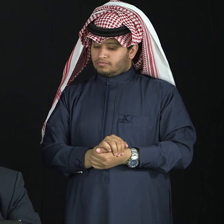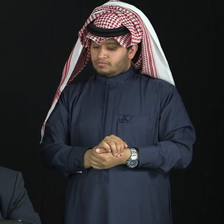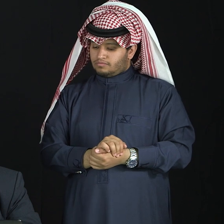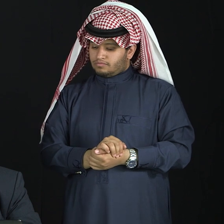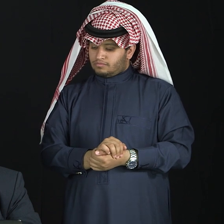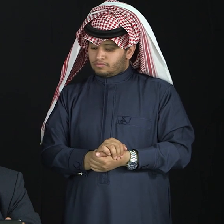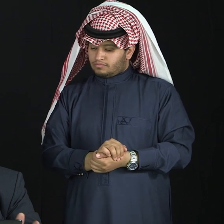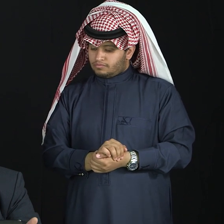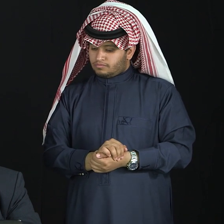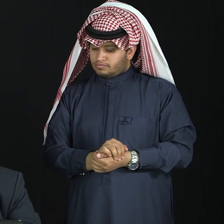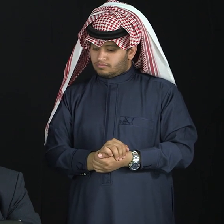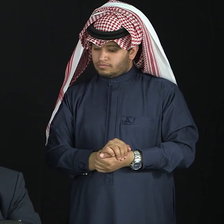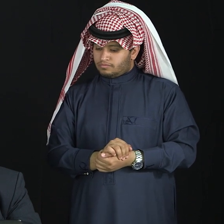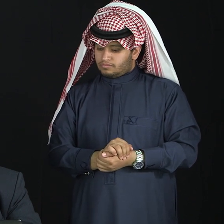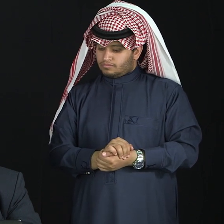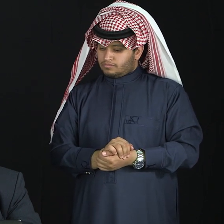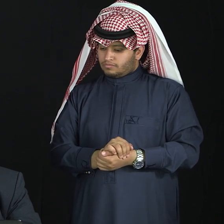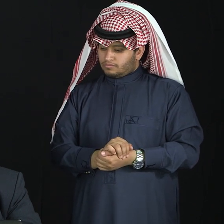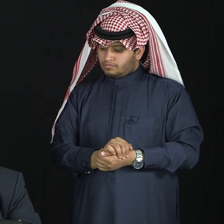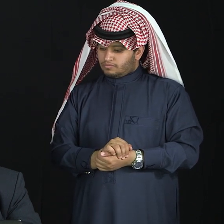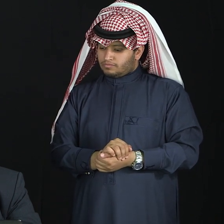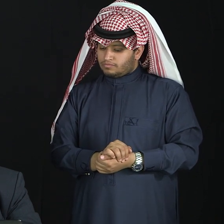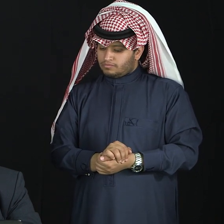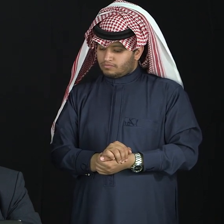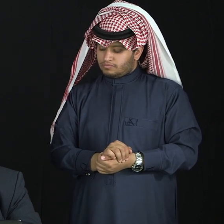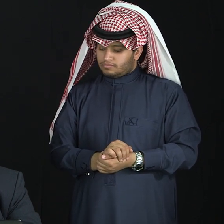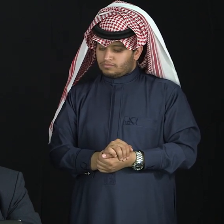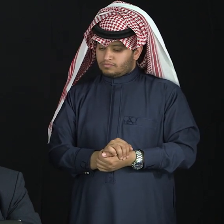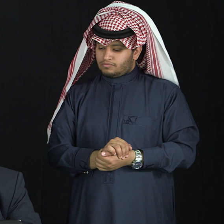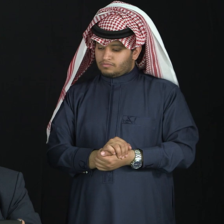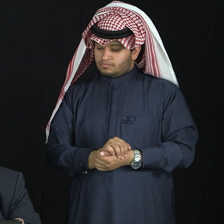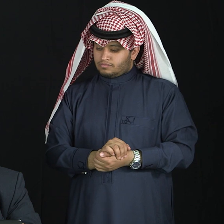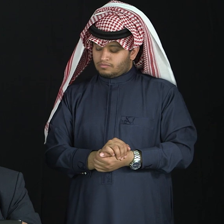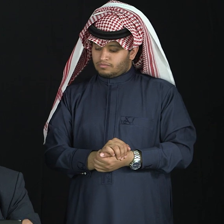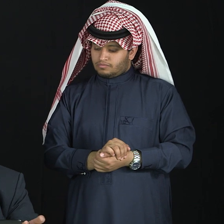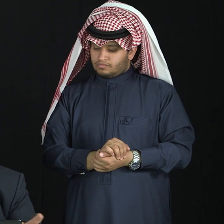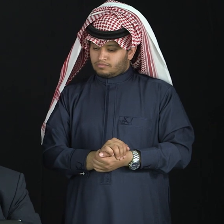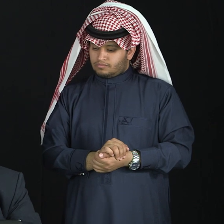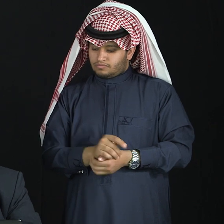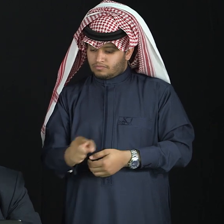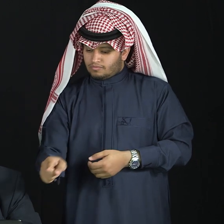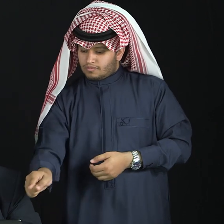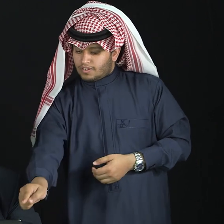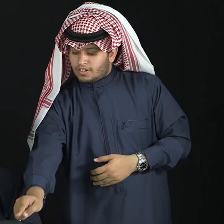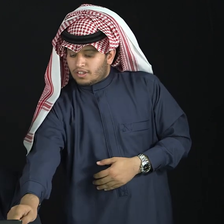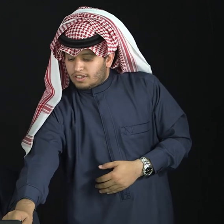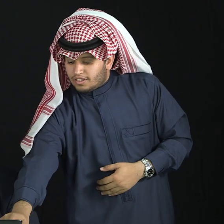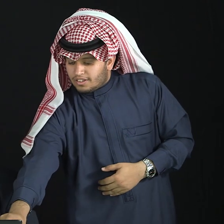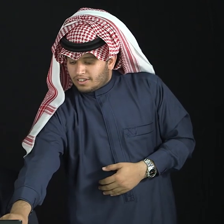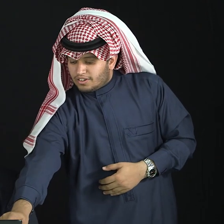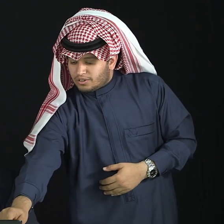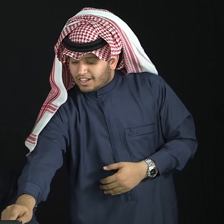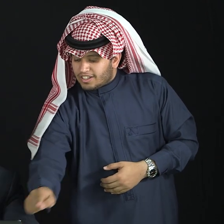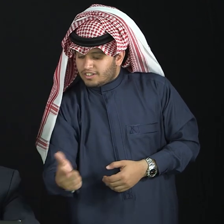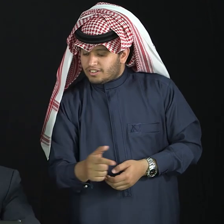taking care of these, uh, people and start the IT section or course in